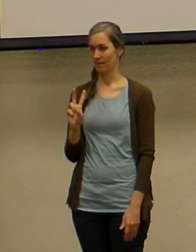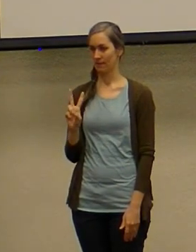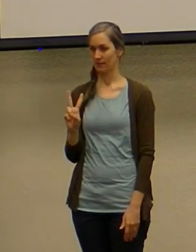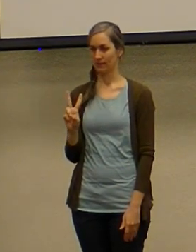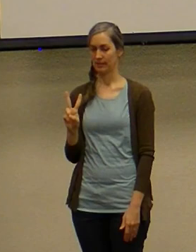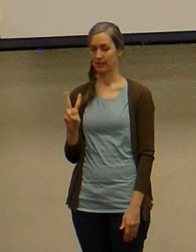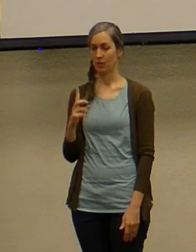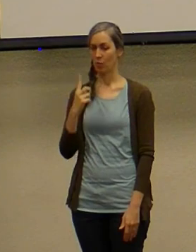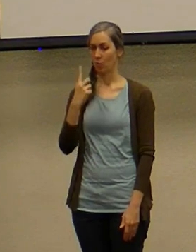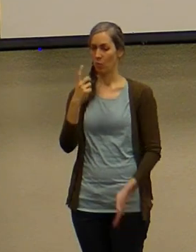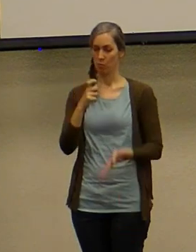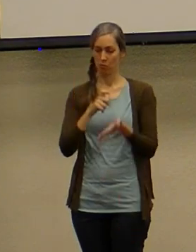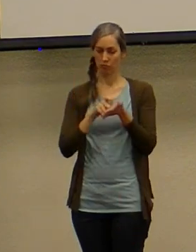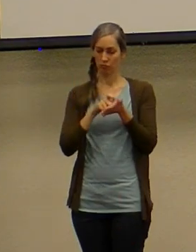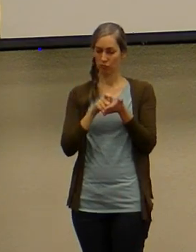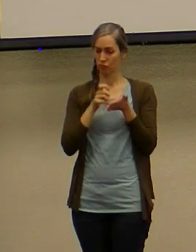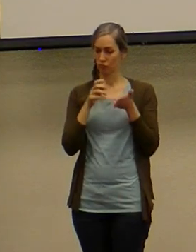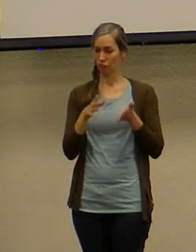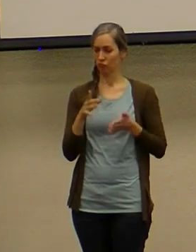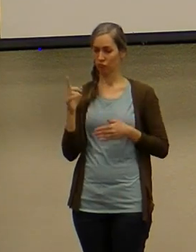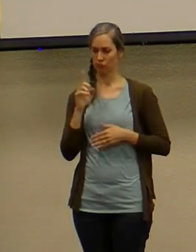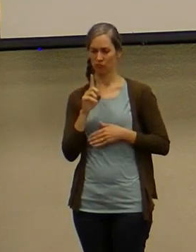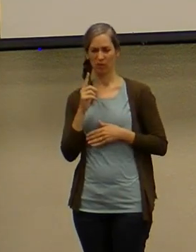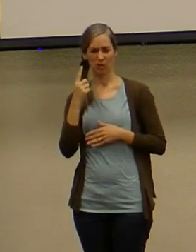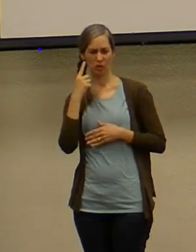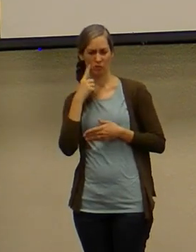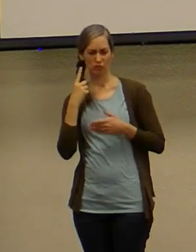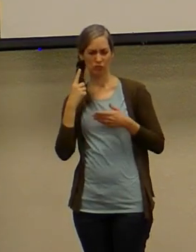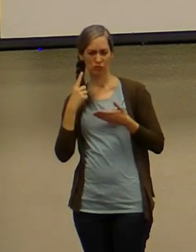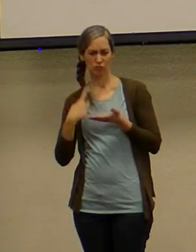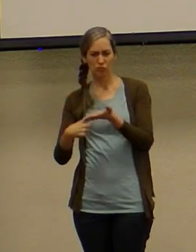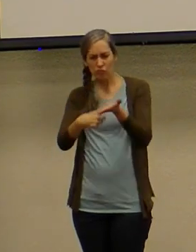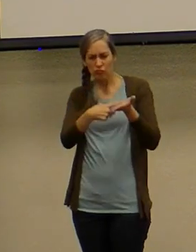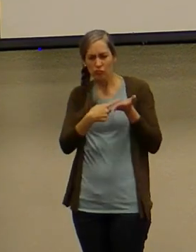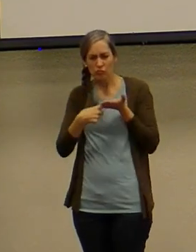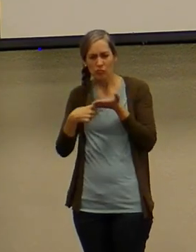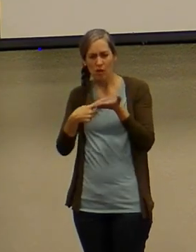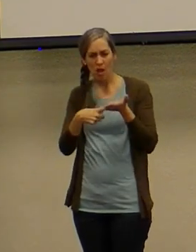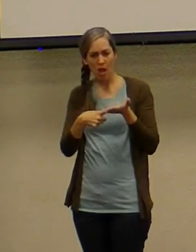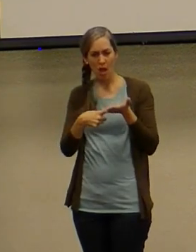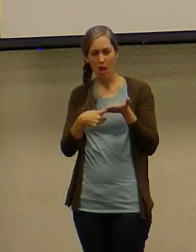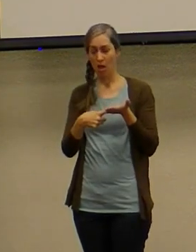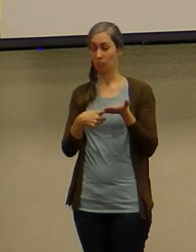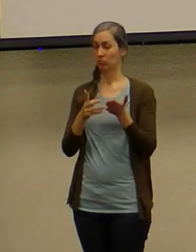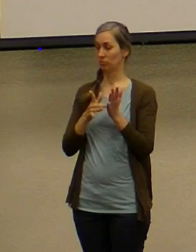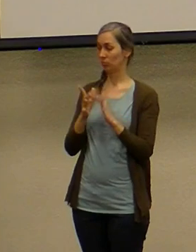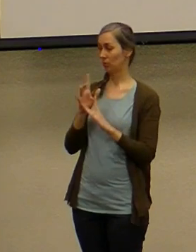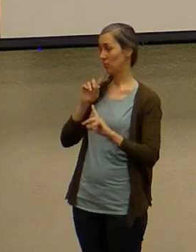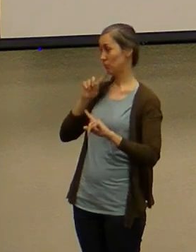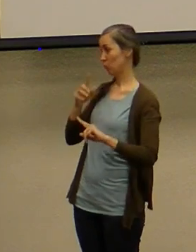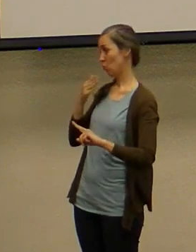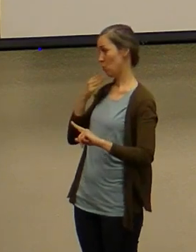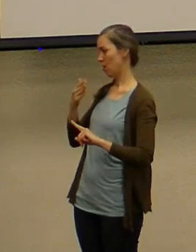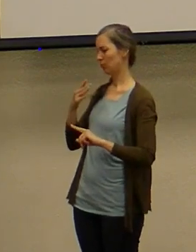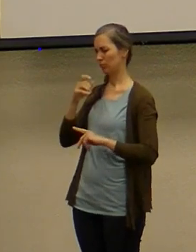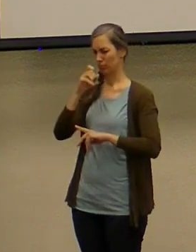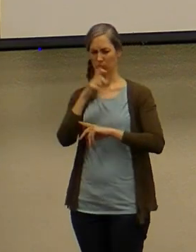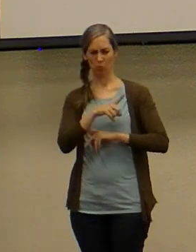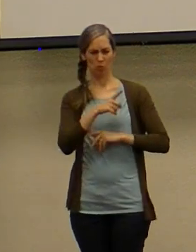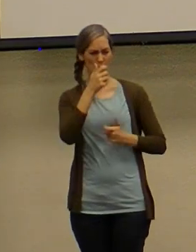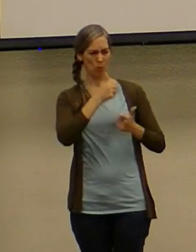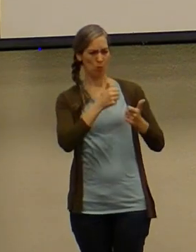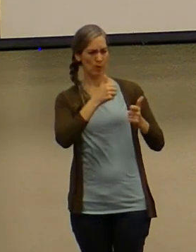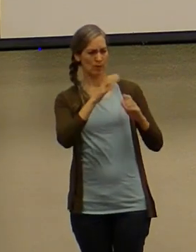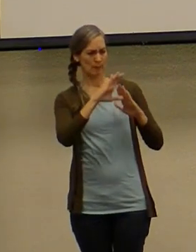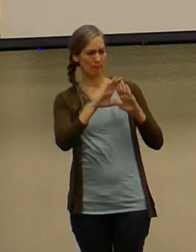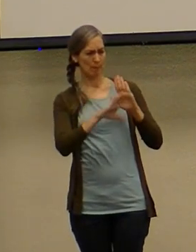and one of the scribes came up and heard them disputing with one another and seeing that he answered them well asked him which commandment is the most